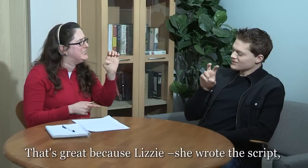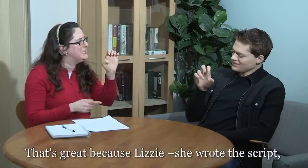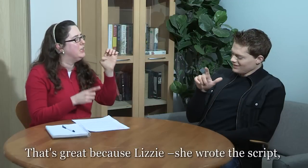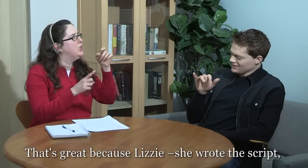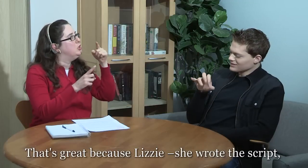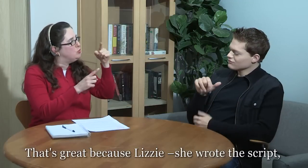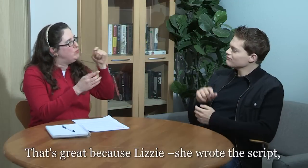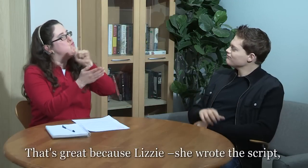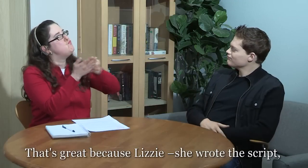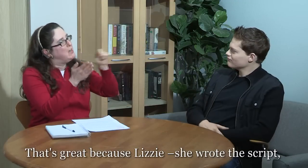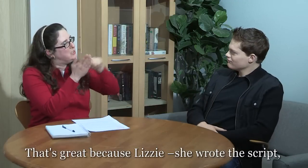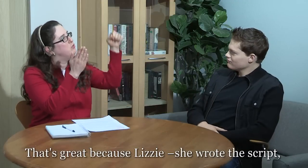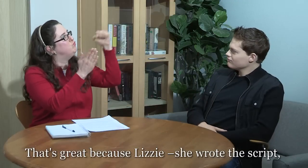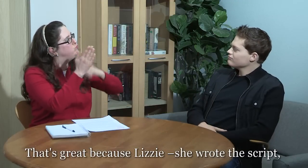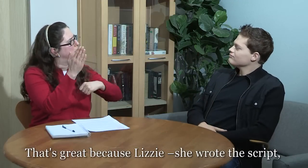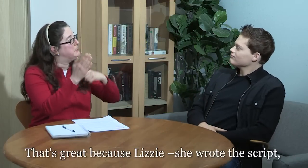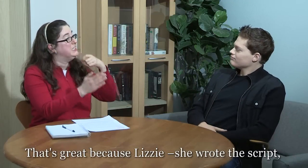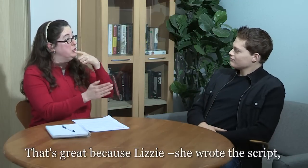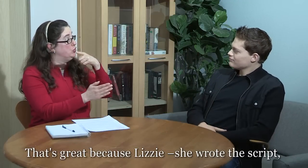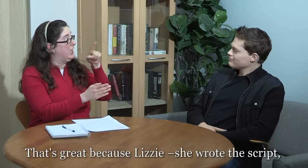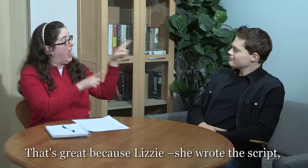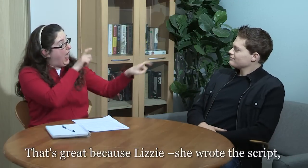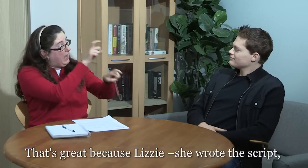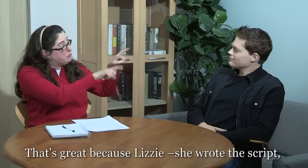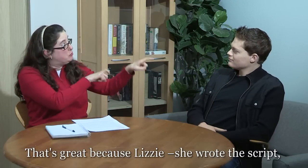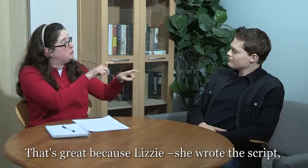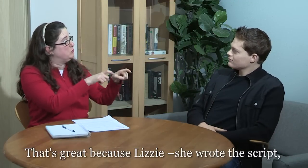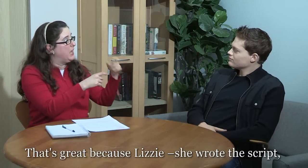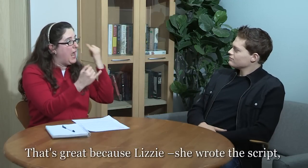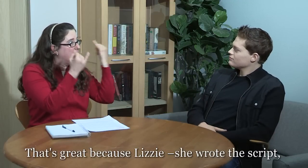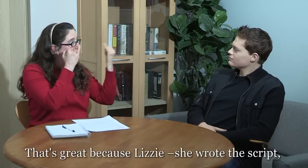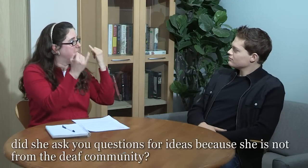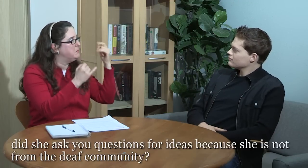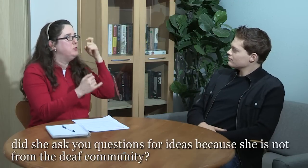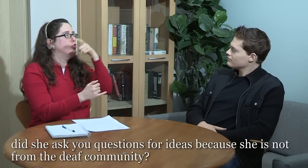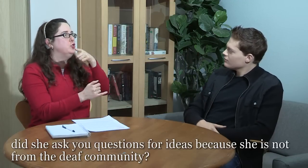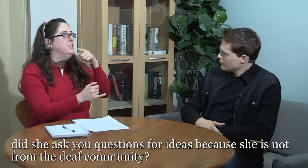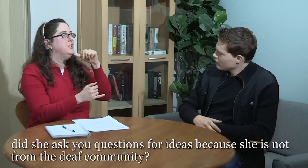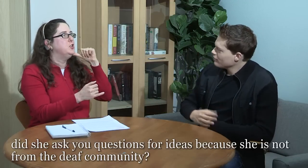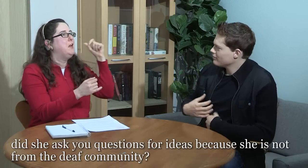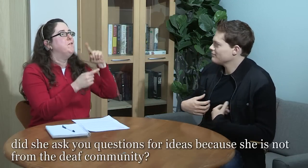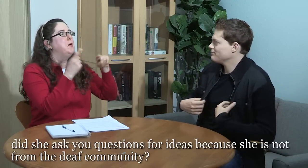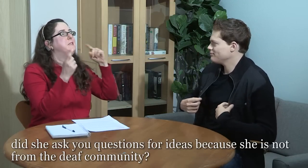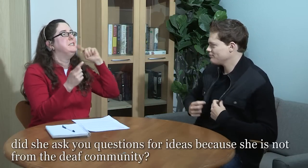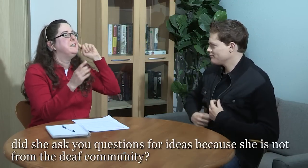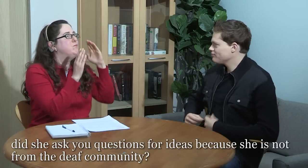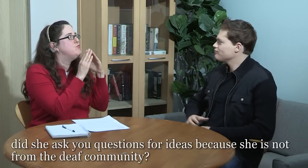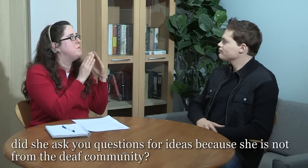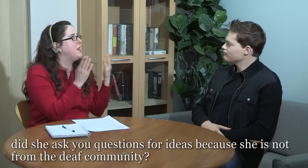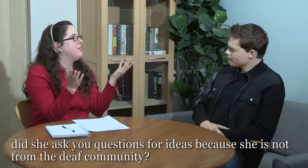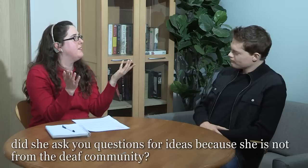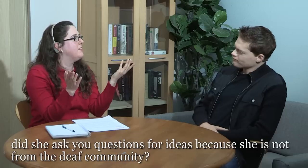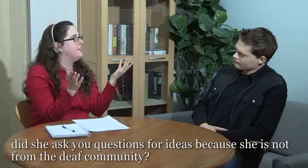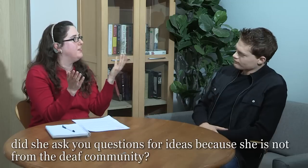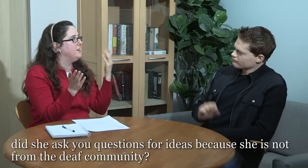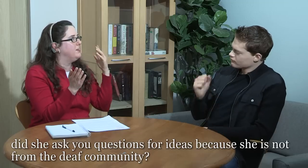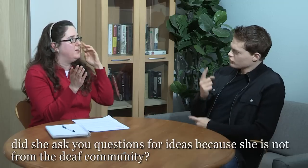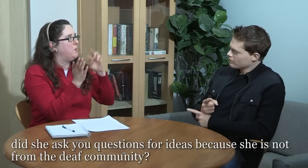Well, that's great because Liz, or Lizzie, she writes the scripts. Did she ever talk with you about ideas? I mean, she's not from the deaf community.